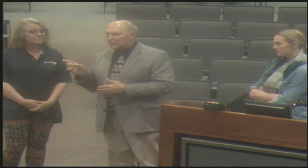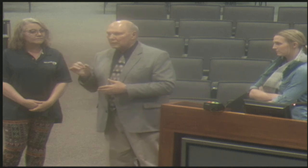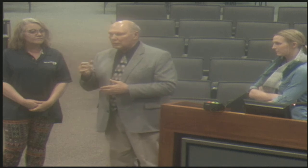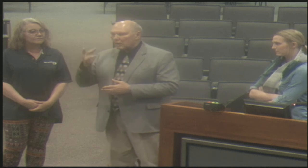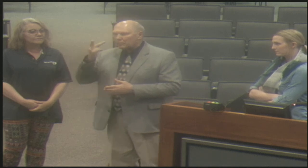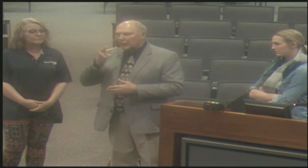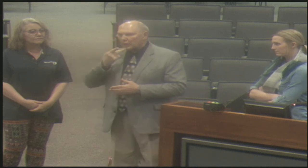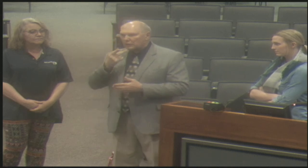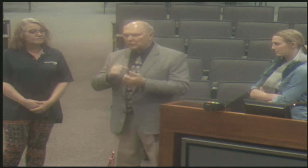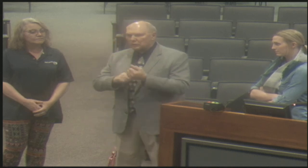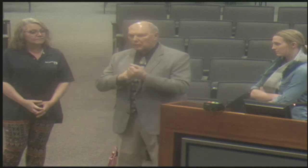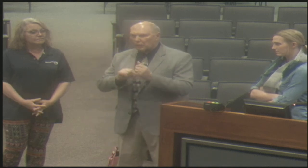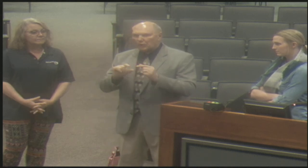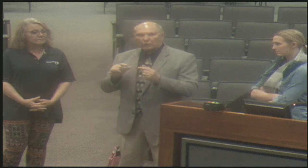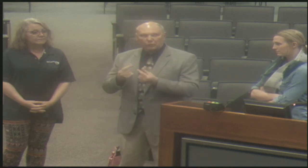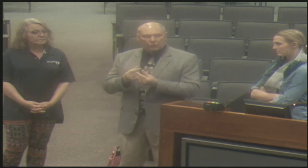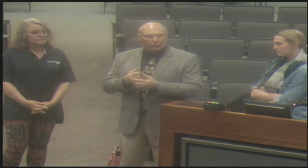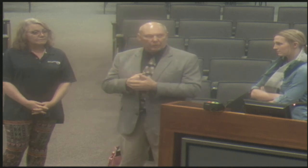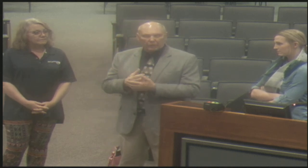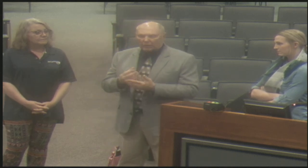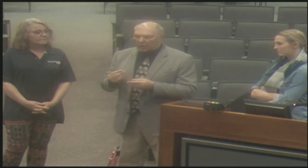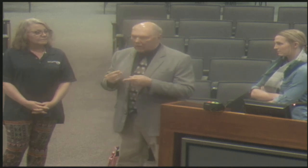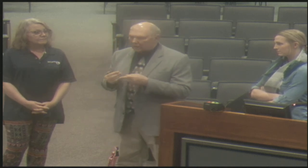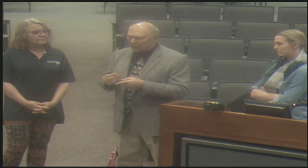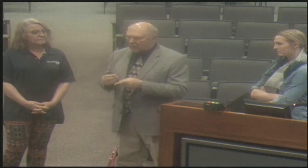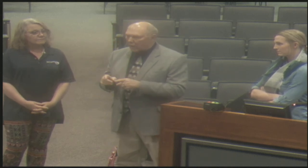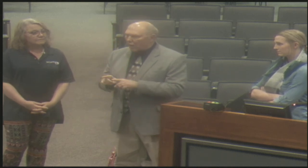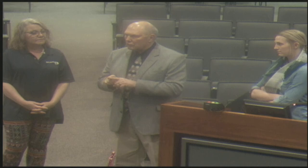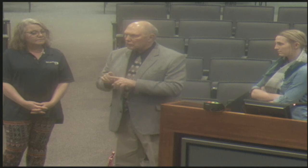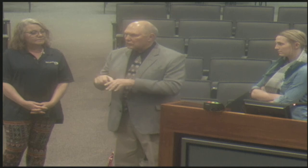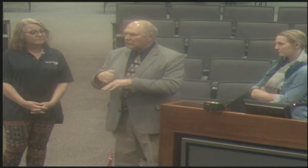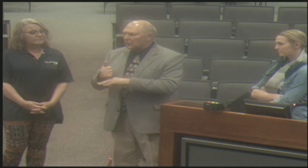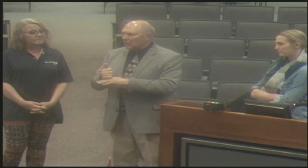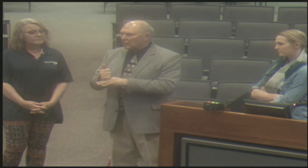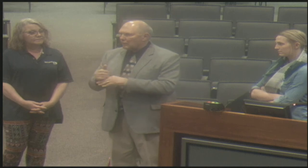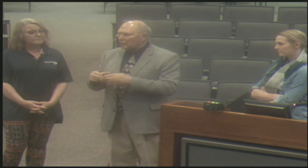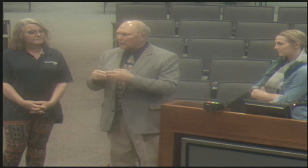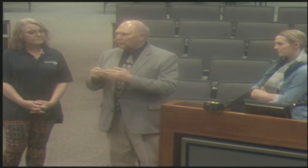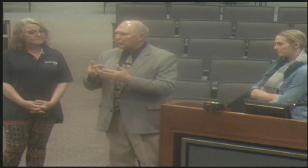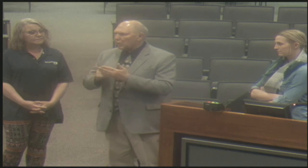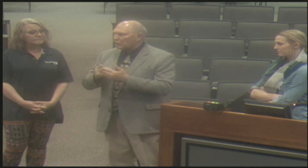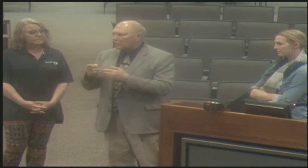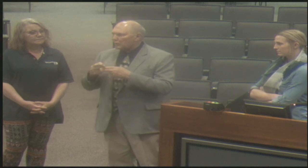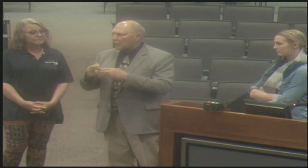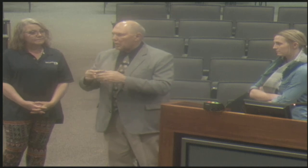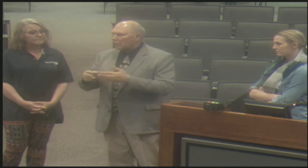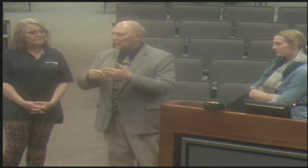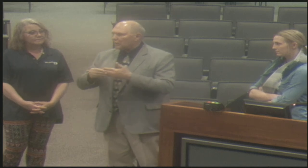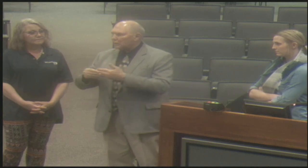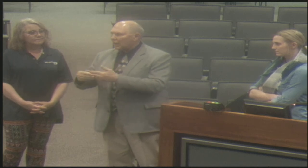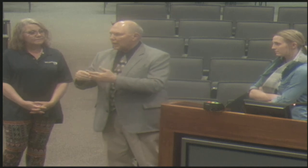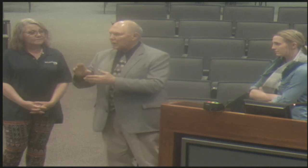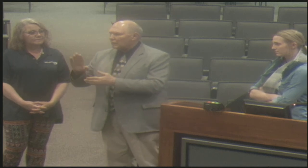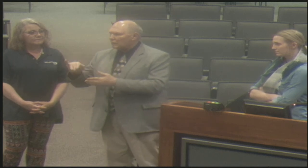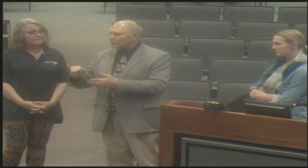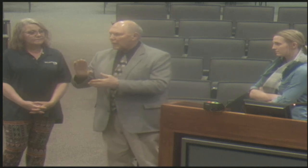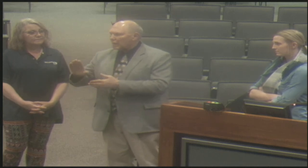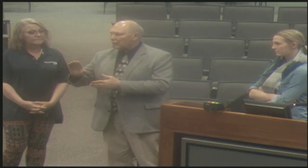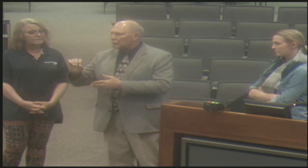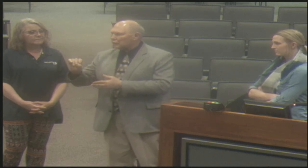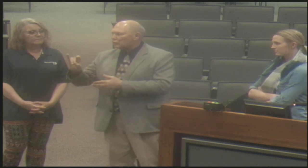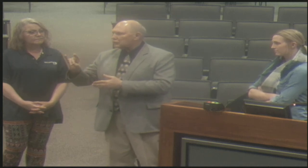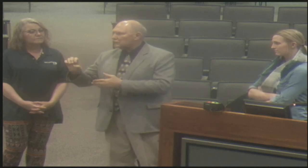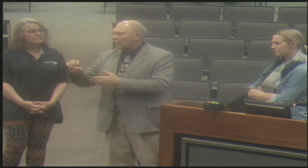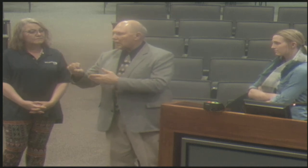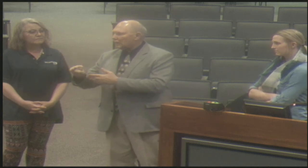hands and voices, which is a parent support group. And also, um, they have established a program